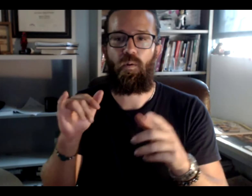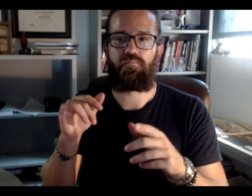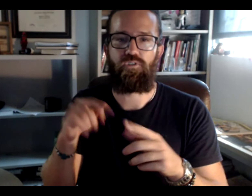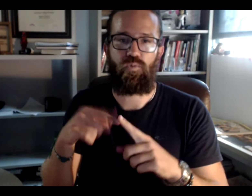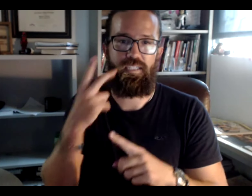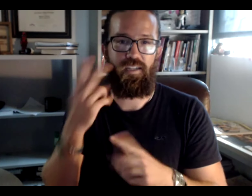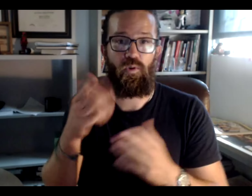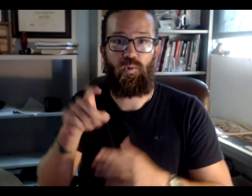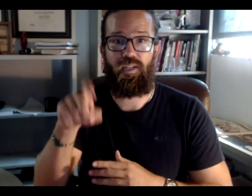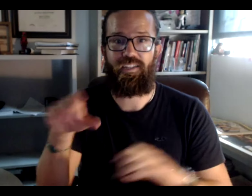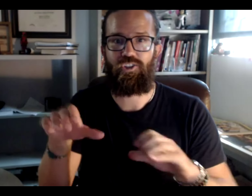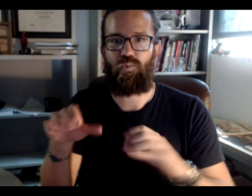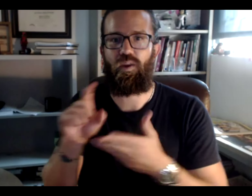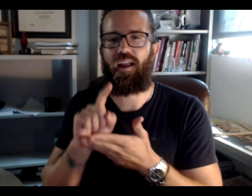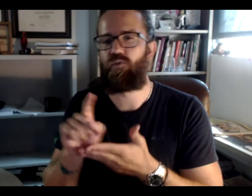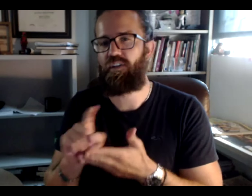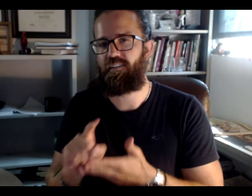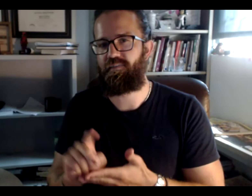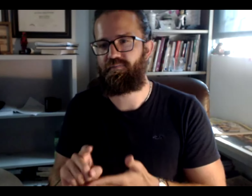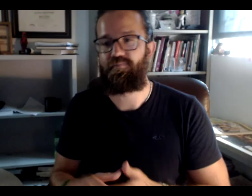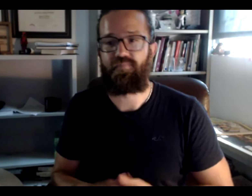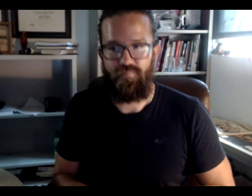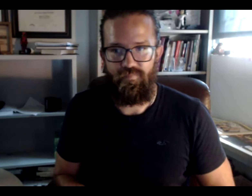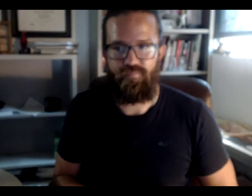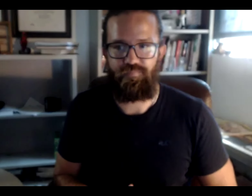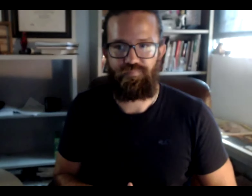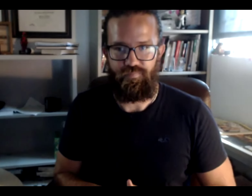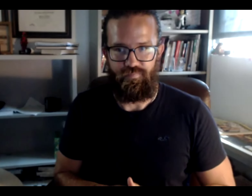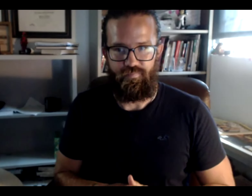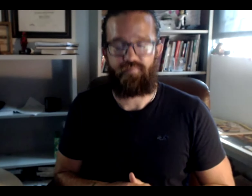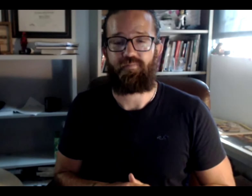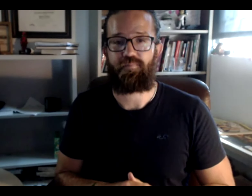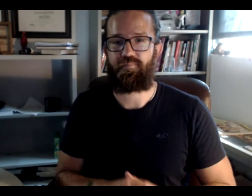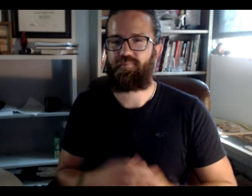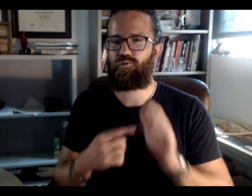there's announcements. And you'll see what you need to do every week.